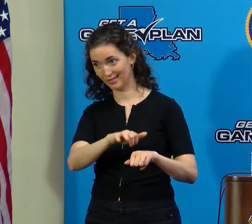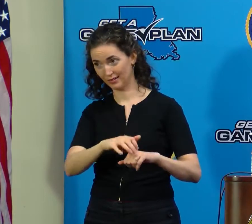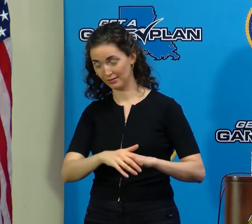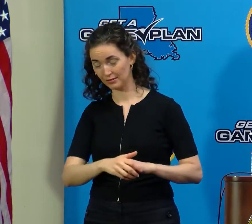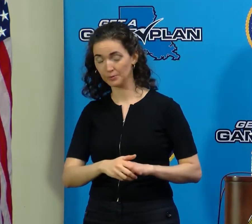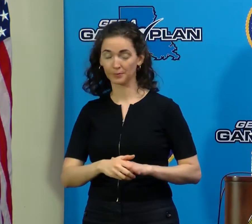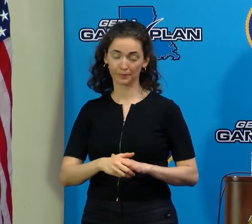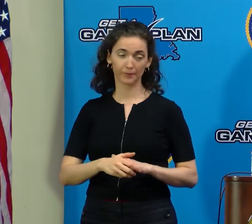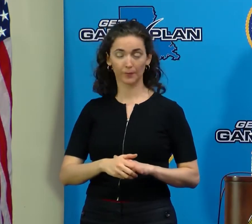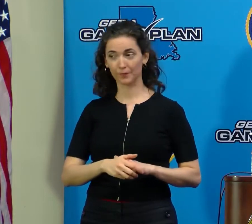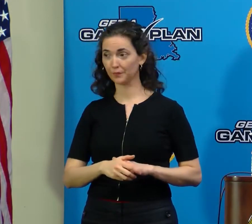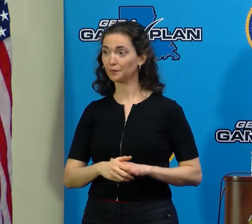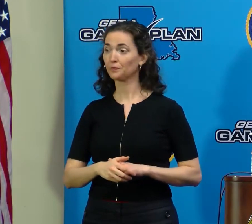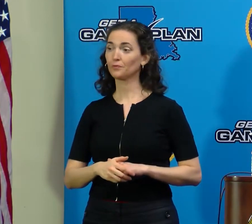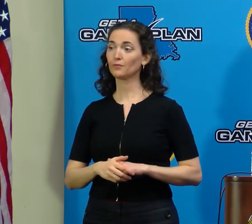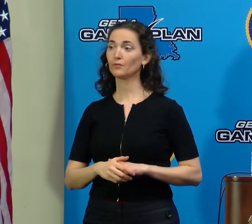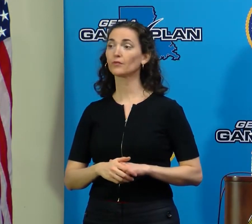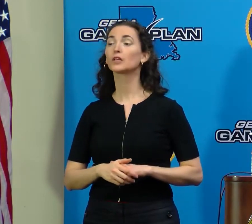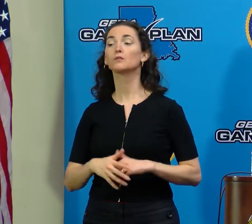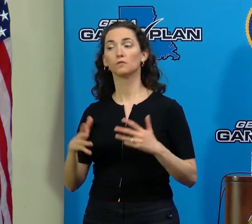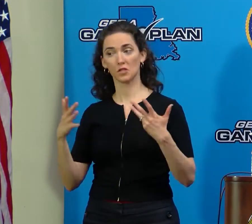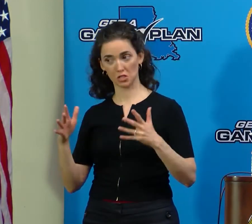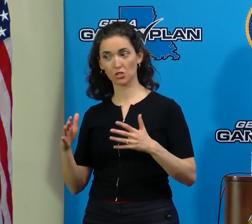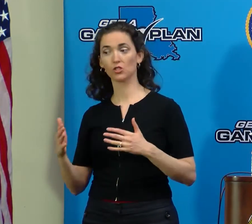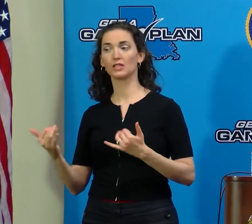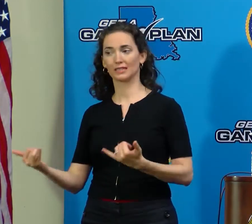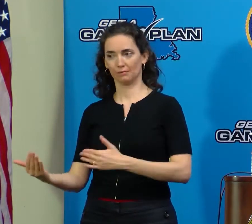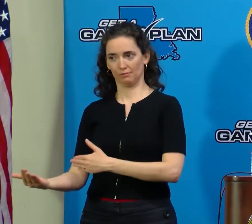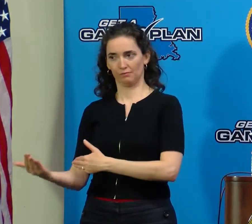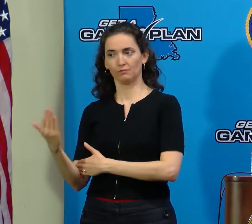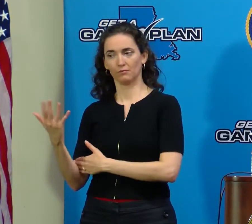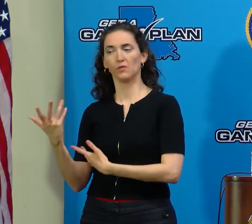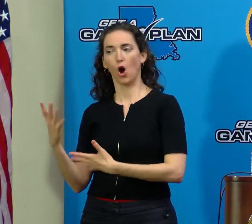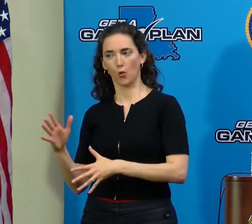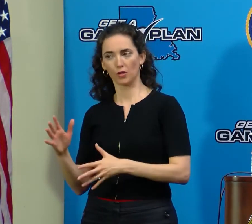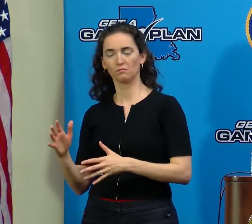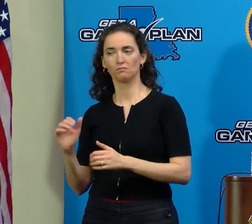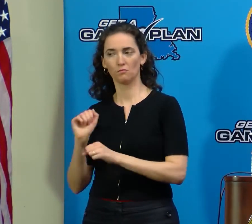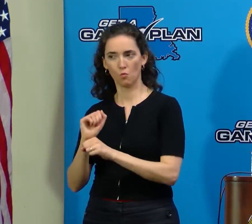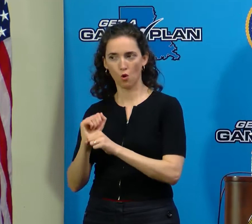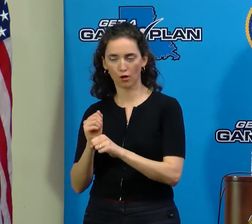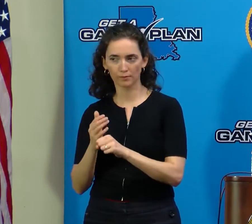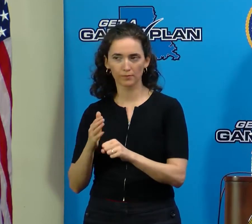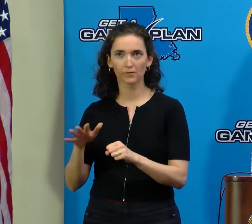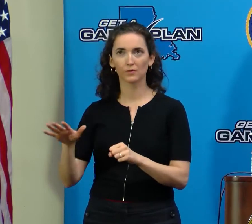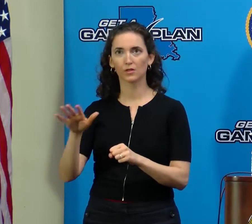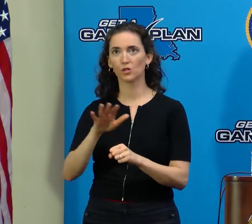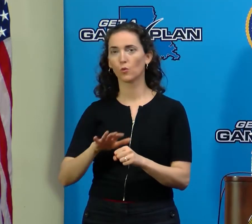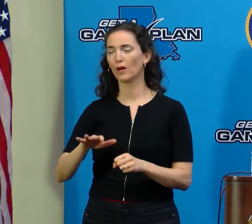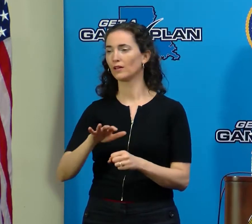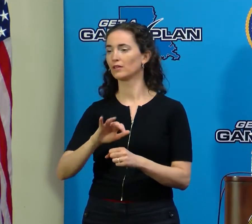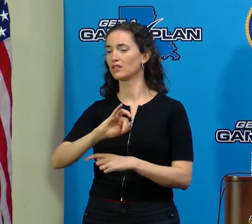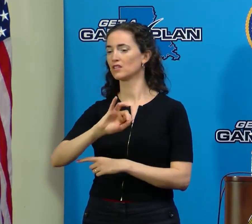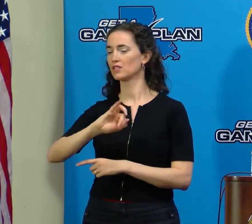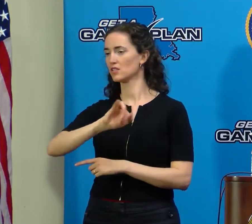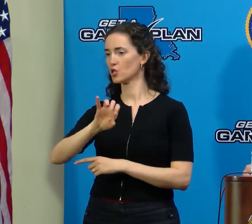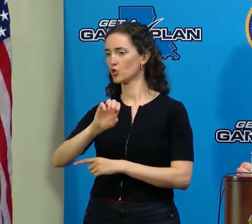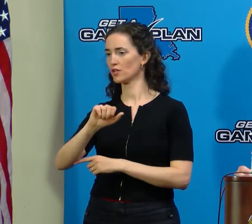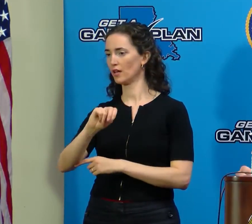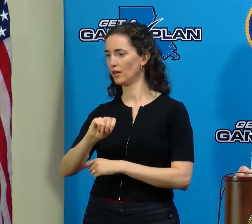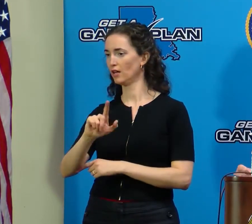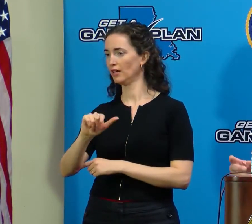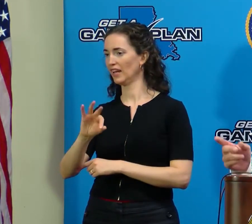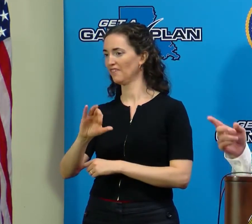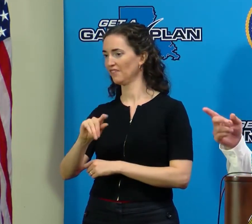But there were efforts made earlier today in and around Jean Lafitte and Grand Isle.